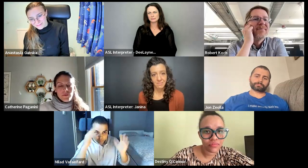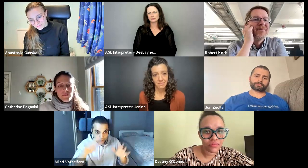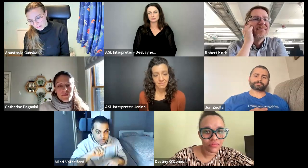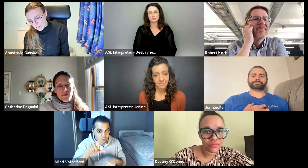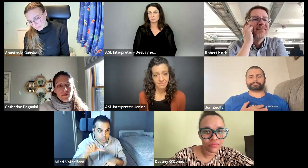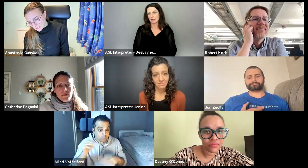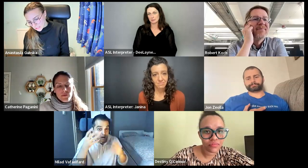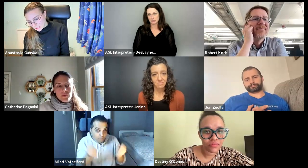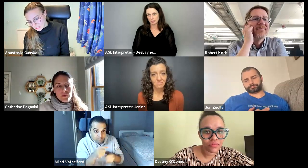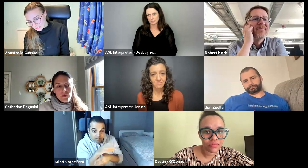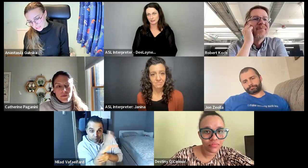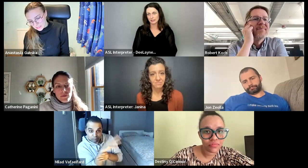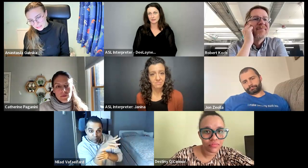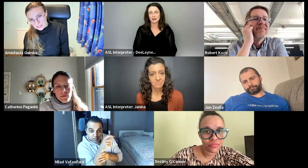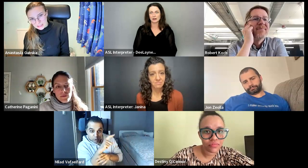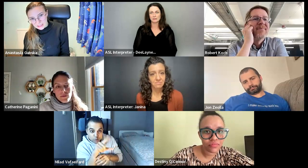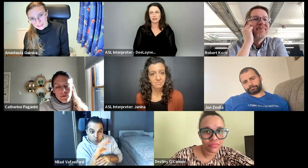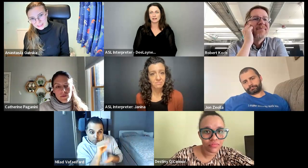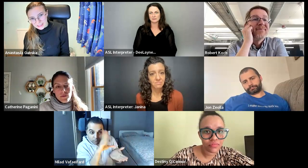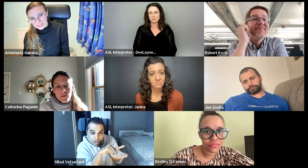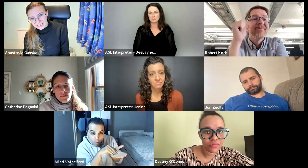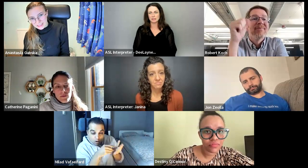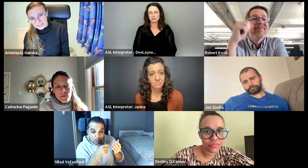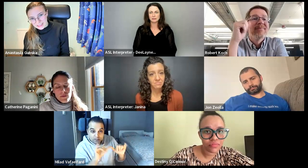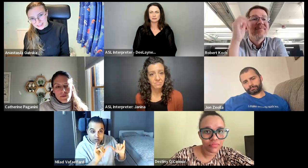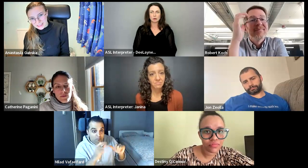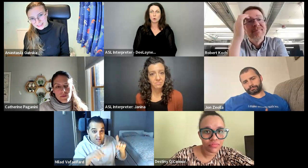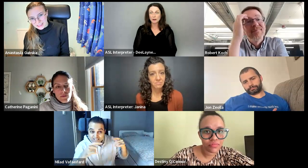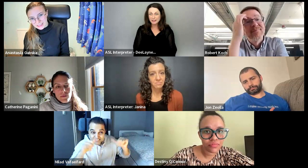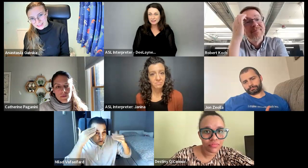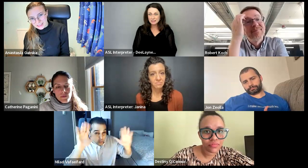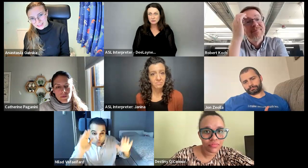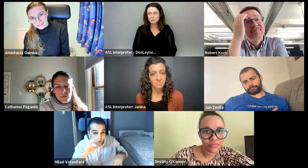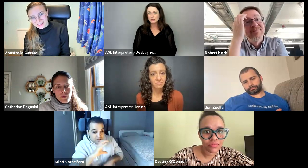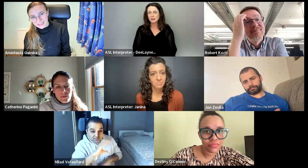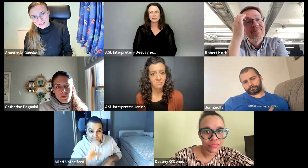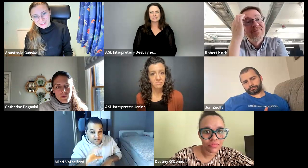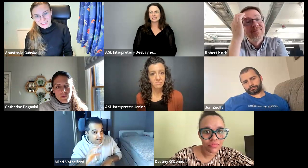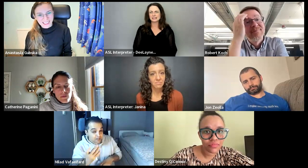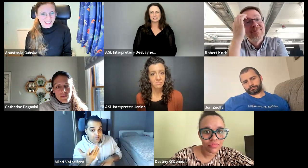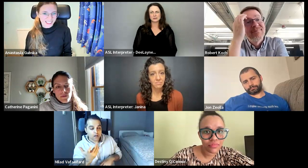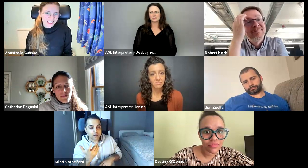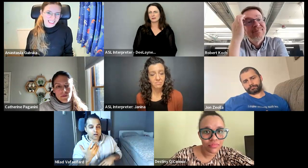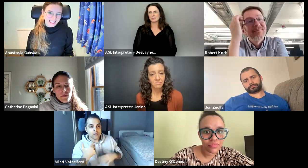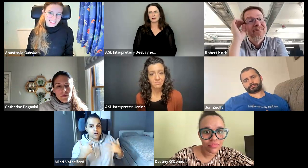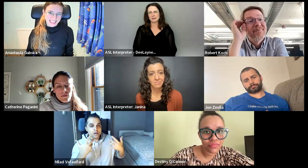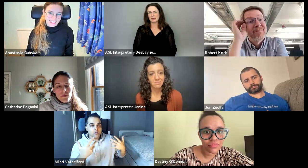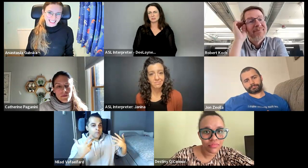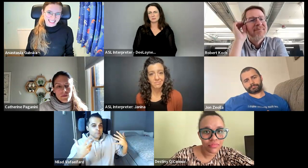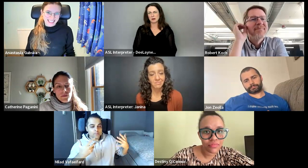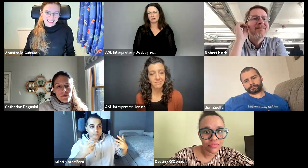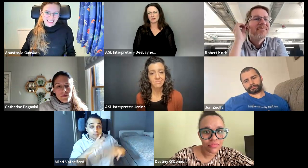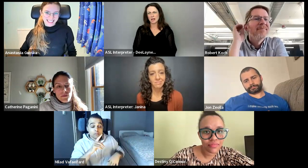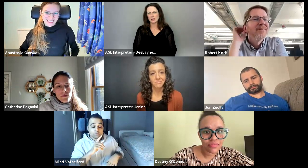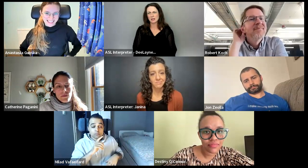I mean, no captioning or anything again there and I'll have to maybe record it in zoom. Cause I, I still don't know about the